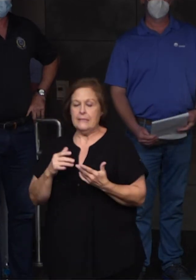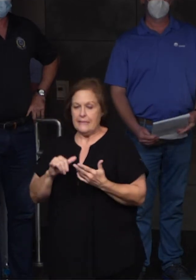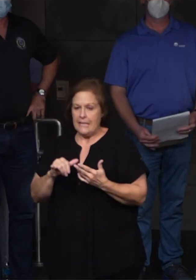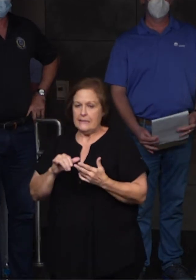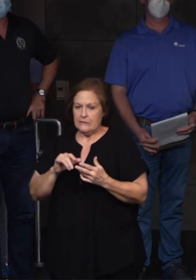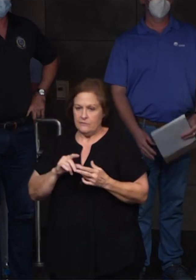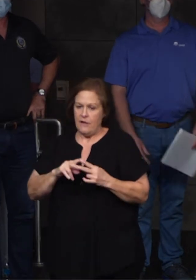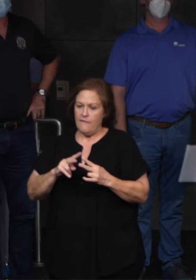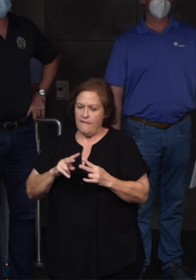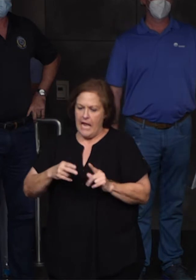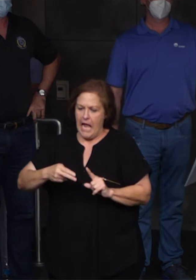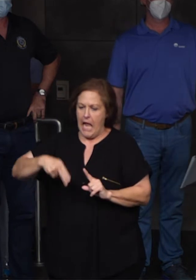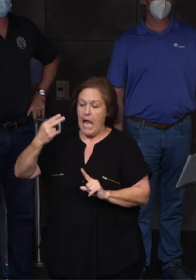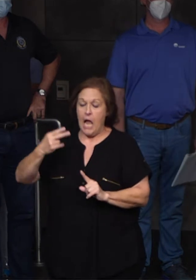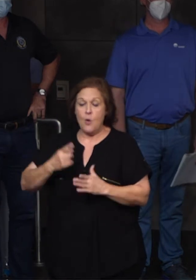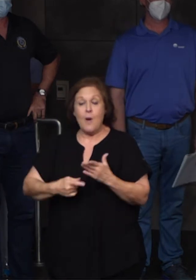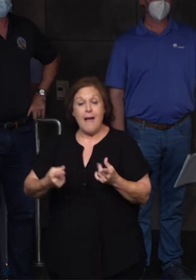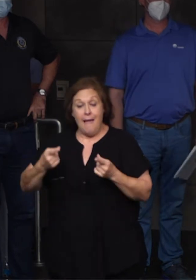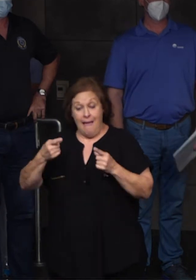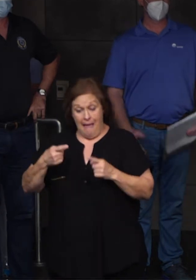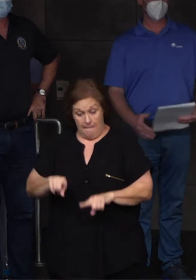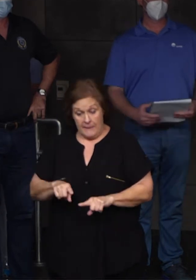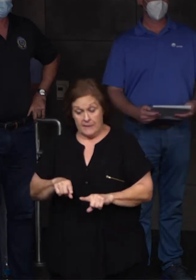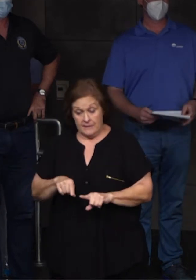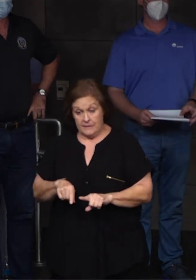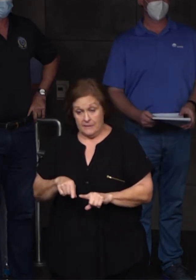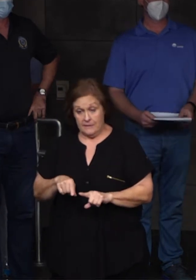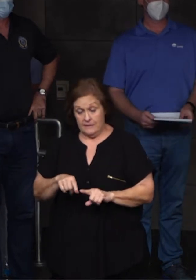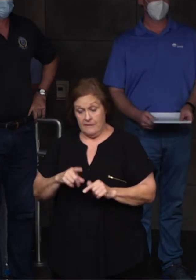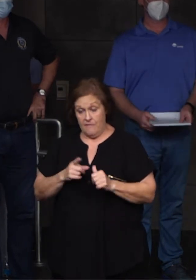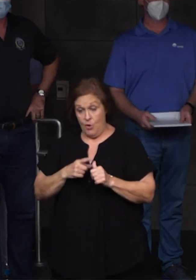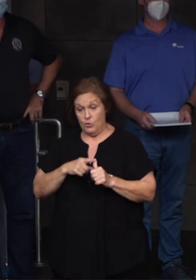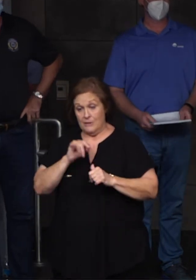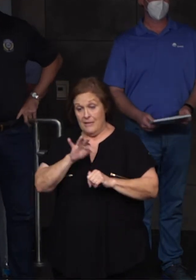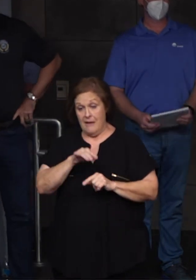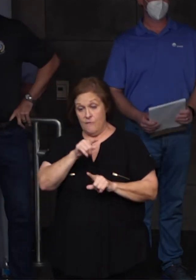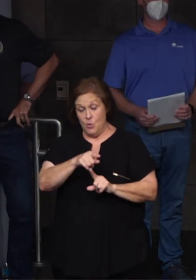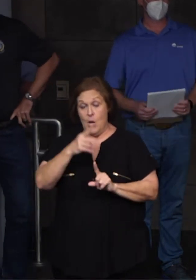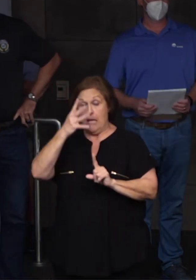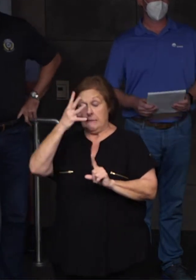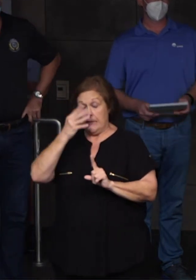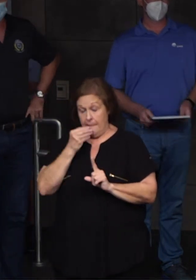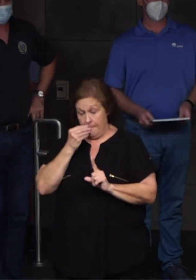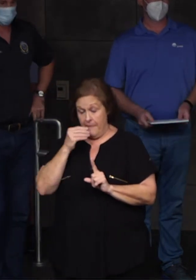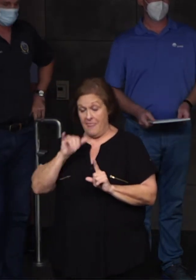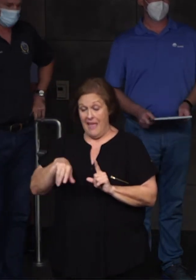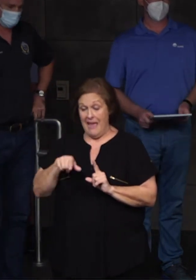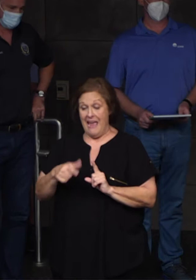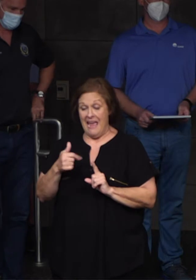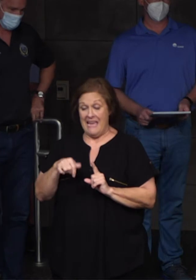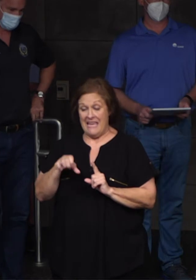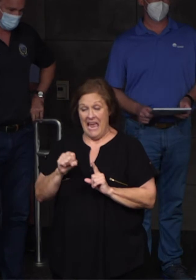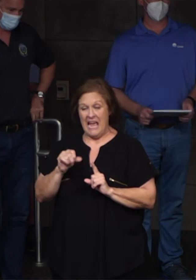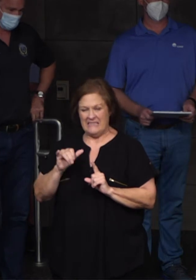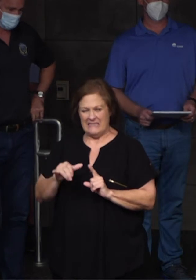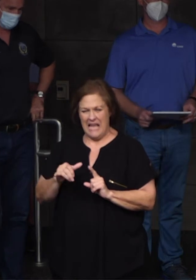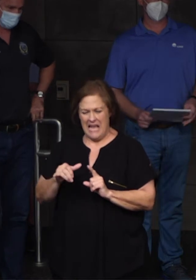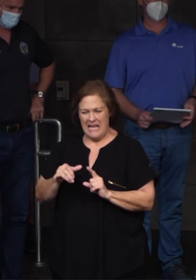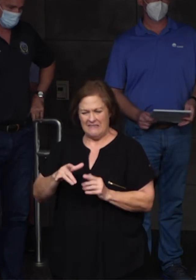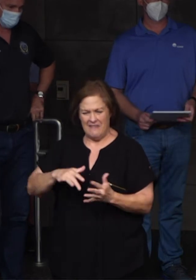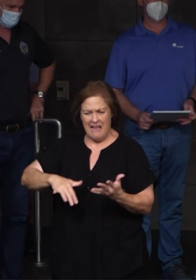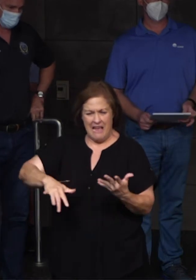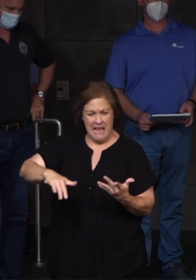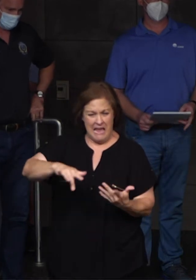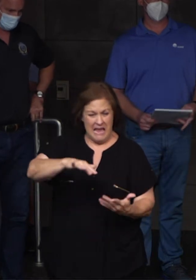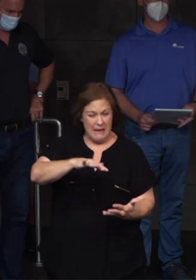very extremely high. What happens when this? First off, if you're sleeping and that gas and that vapor gets into your house,